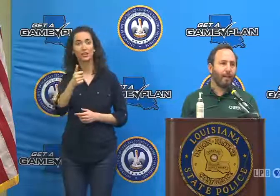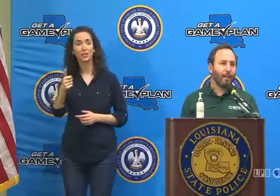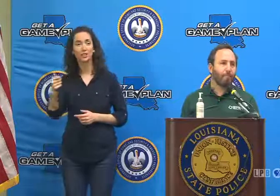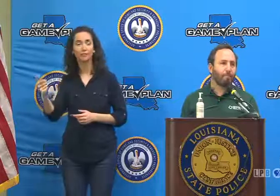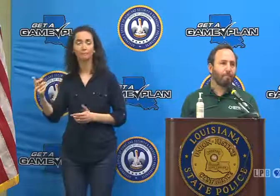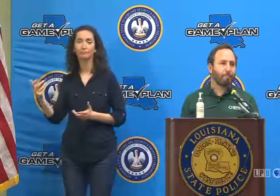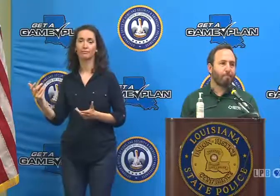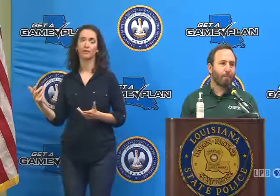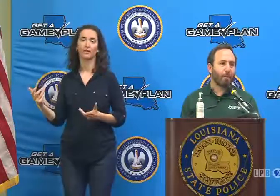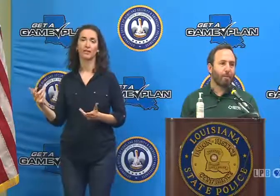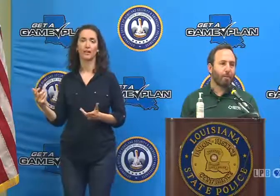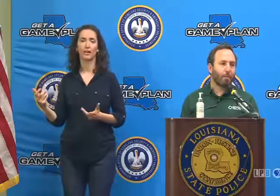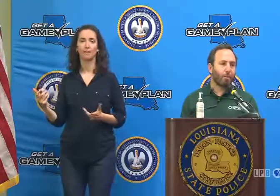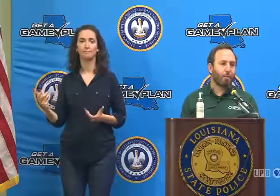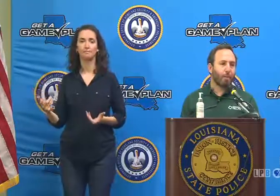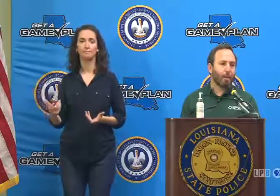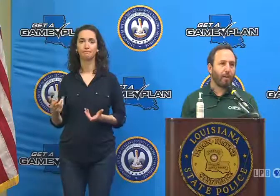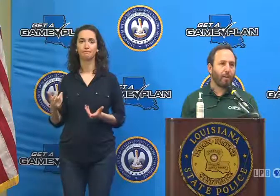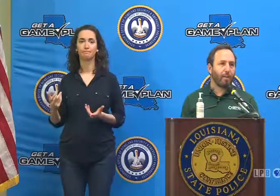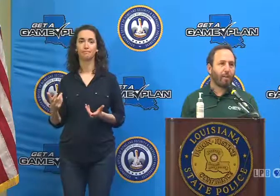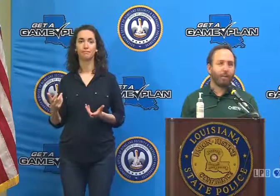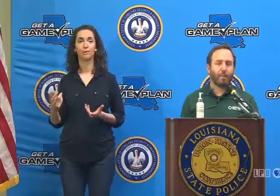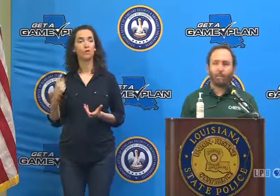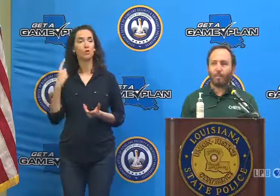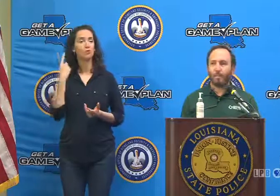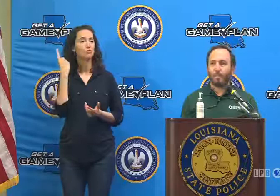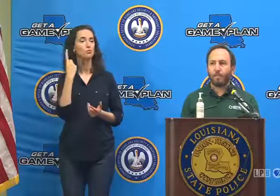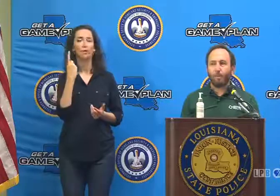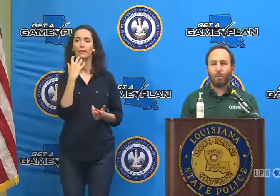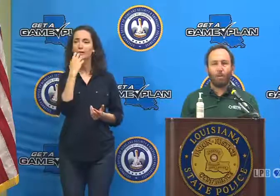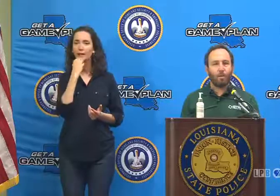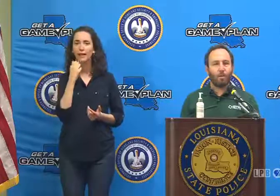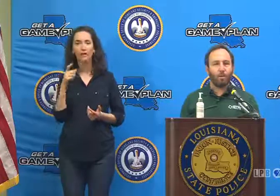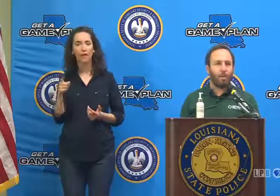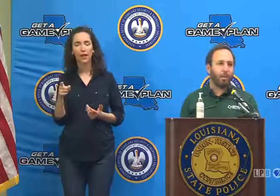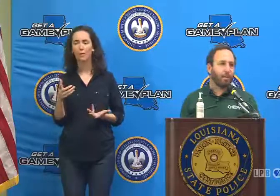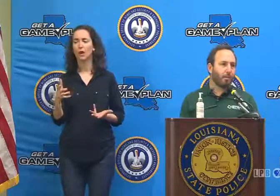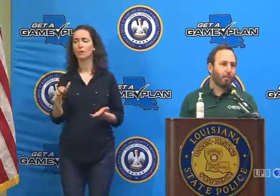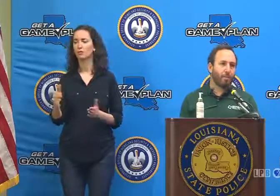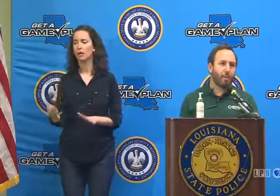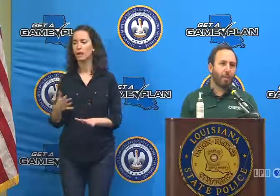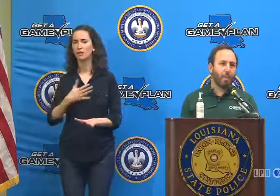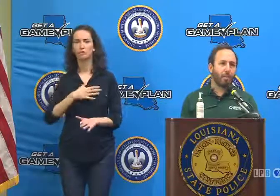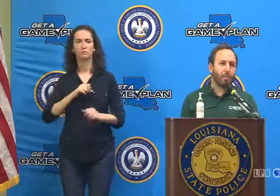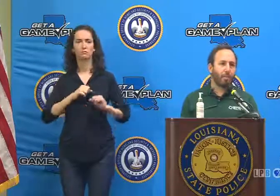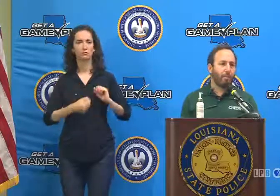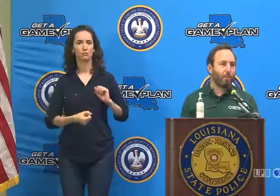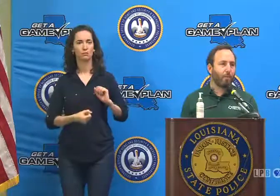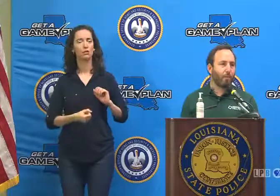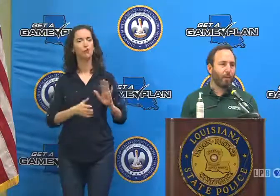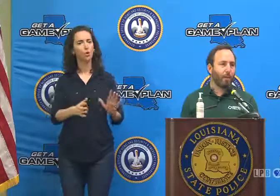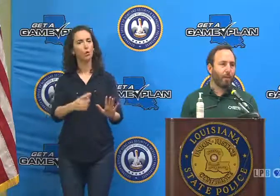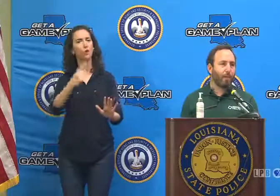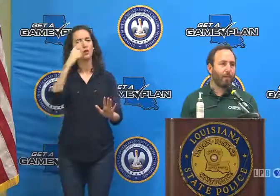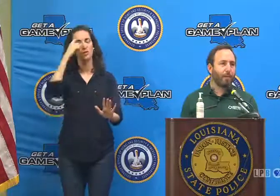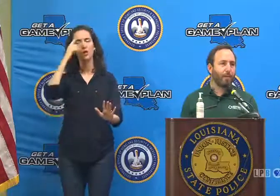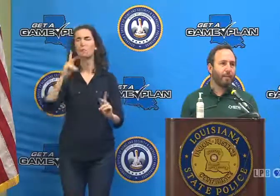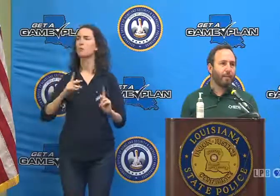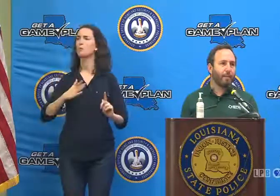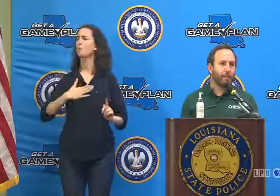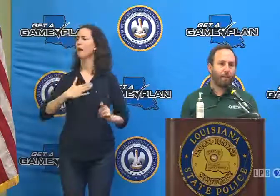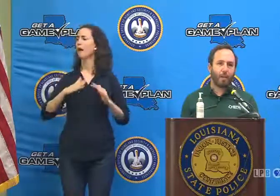who cared about them. So do not assume that your neighbors and loved ones are okay.